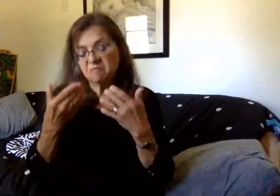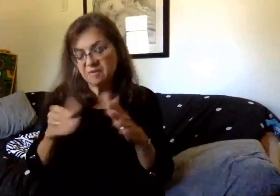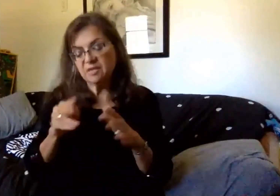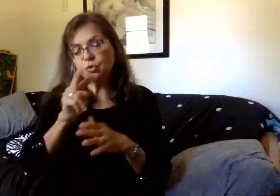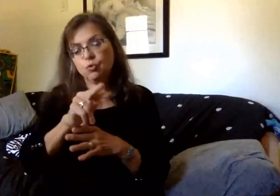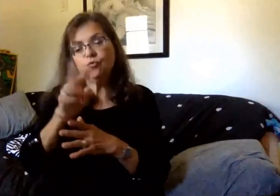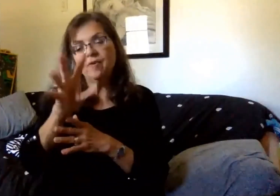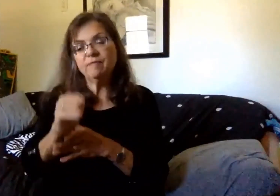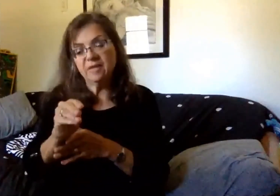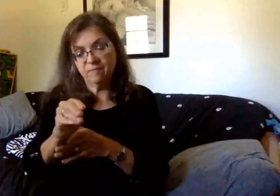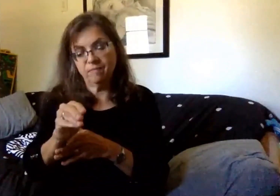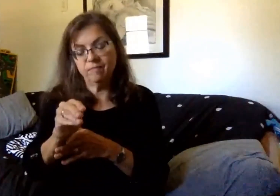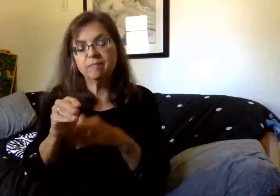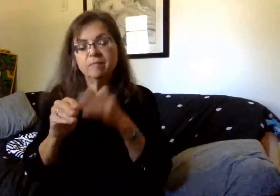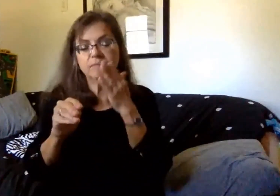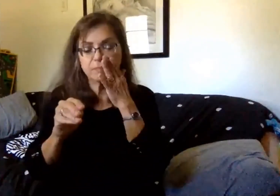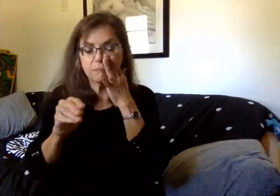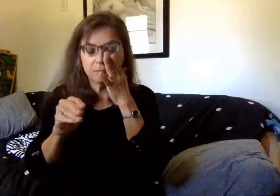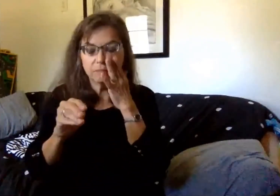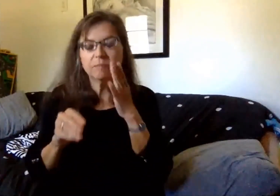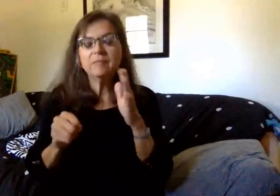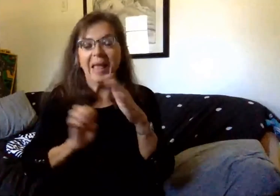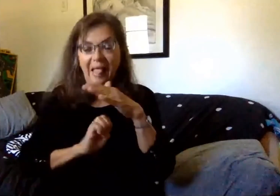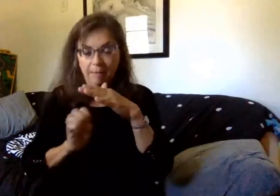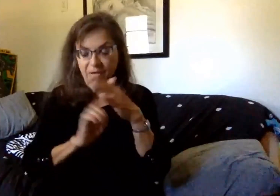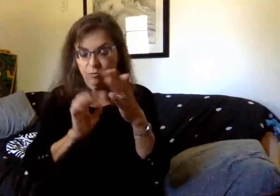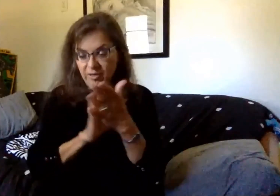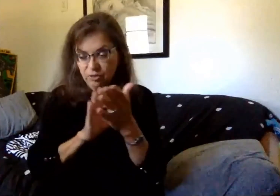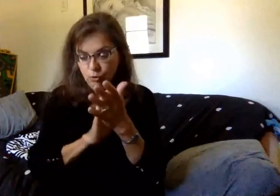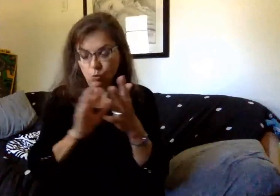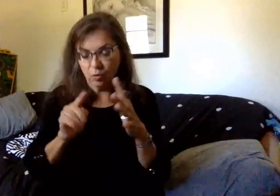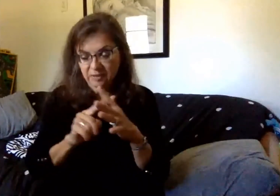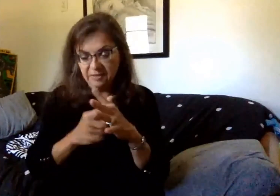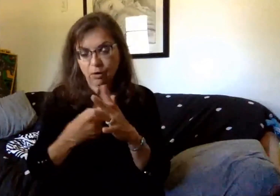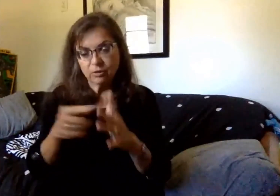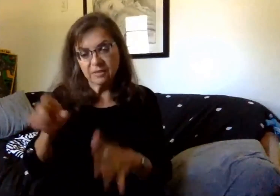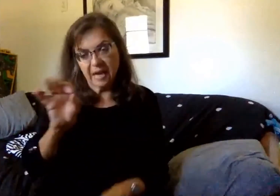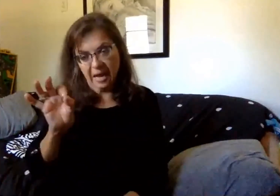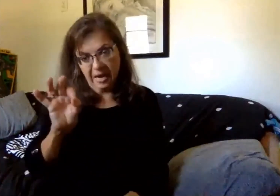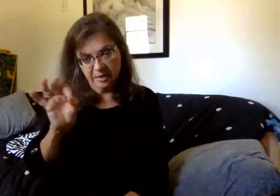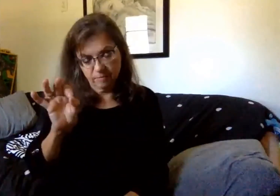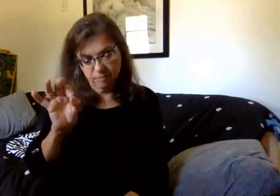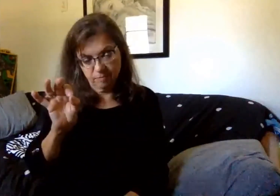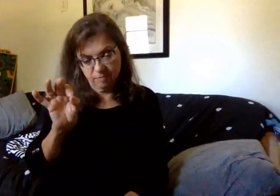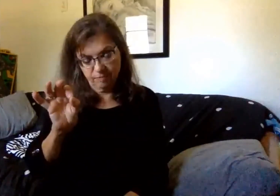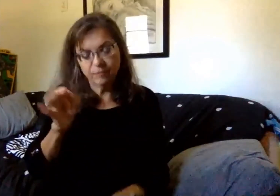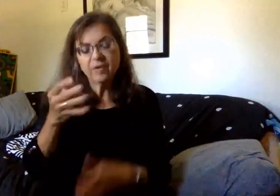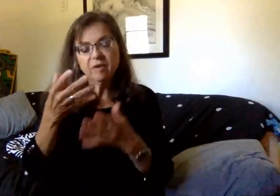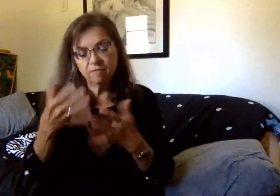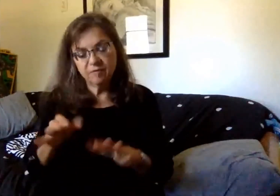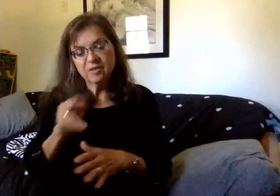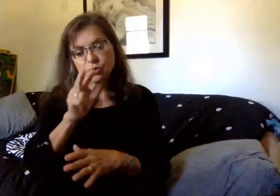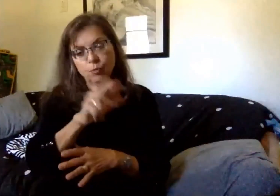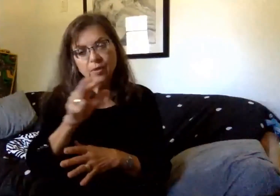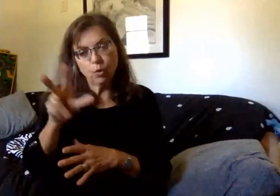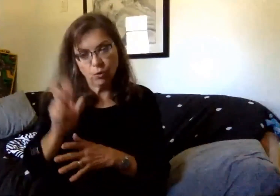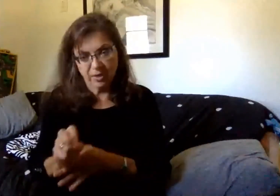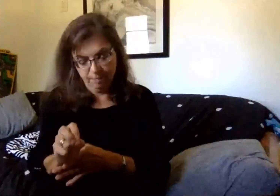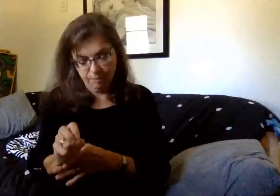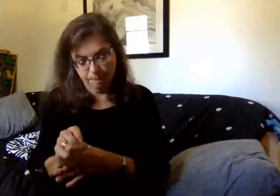2.50 p.m. At the elementary level, schools will continue to start at 9 a.m. and end at 3.30.